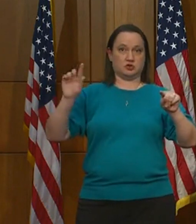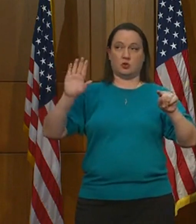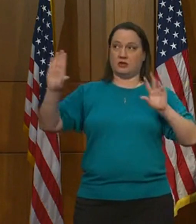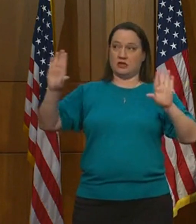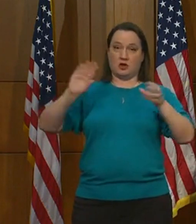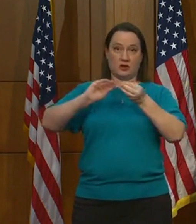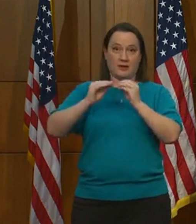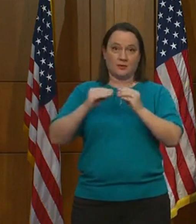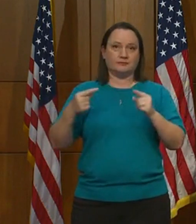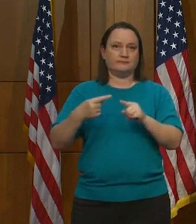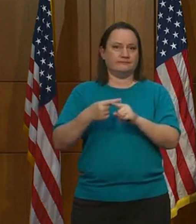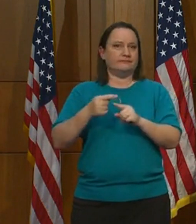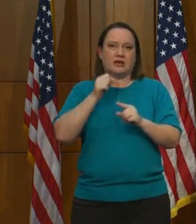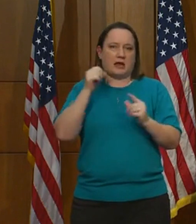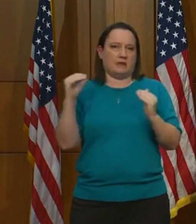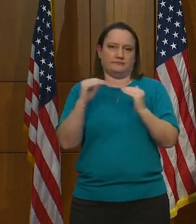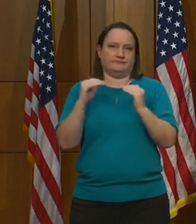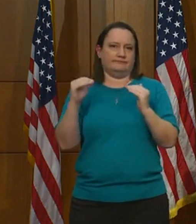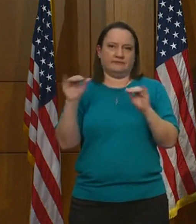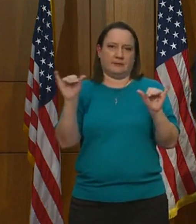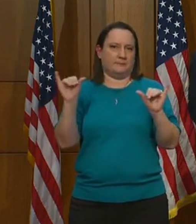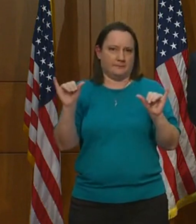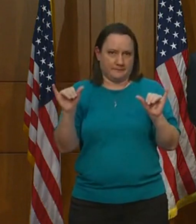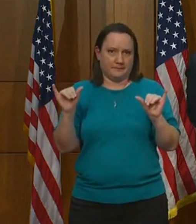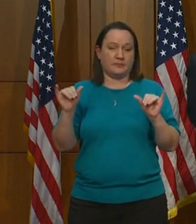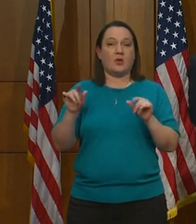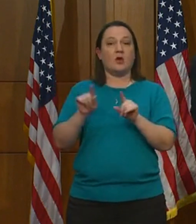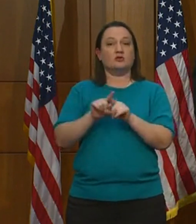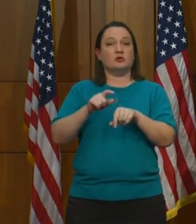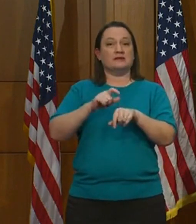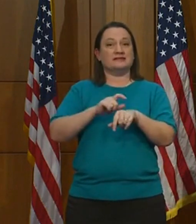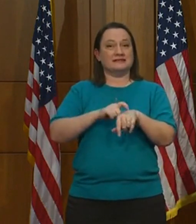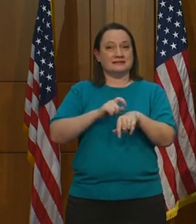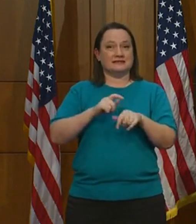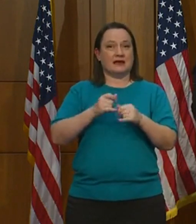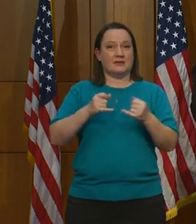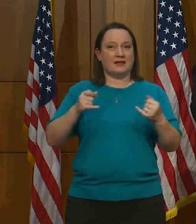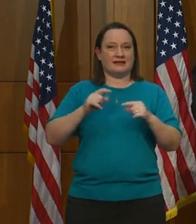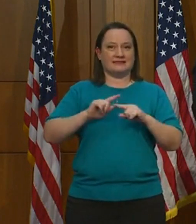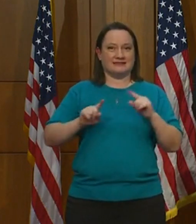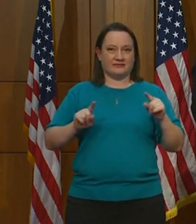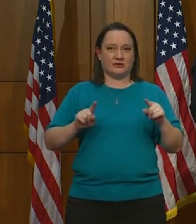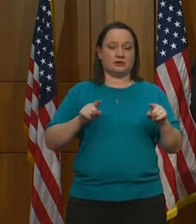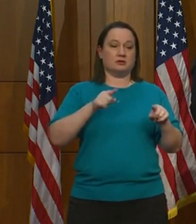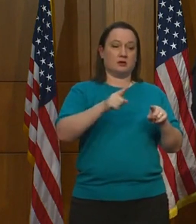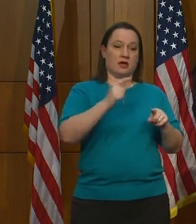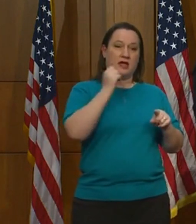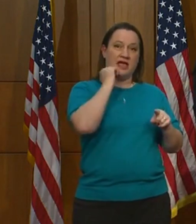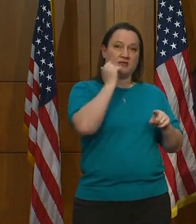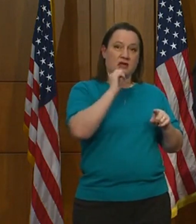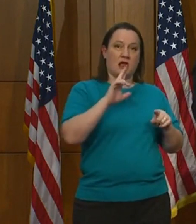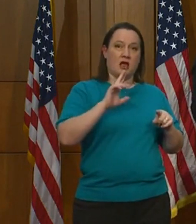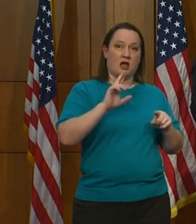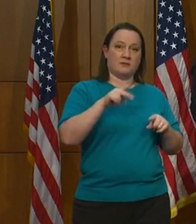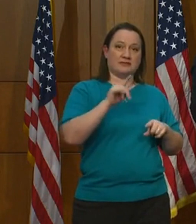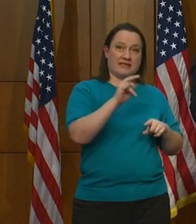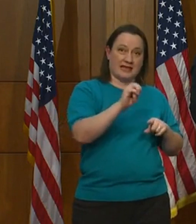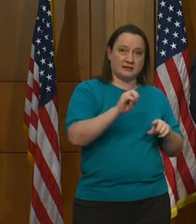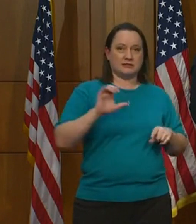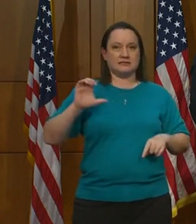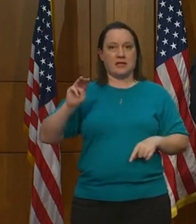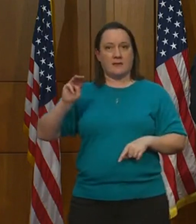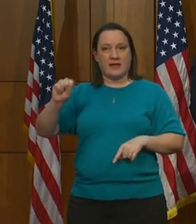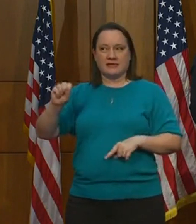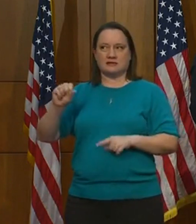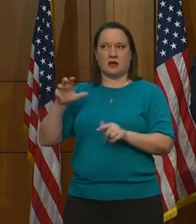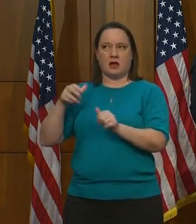definitions. There's also different timeframes. VDH's data updates daily. CMS's data, my understanding is that they update that